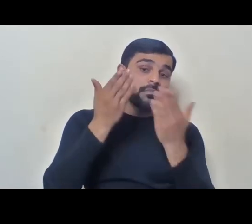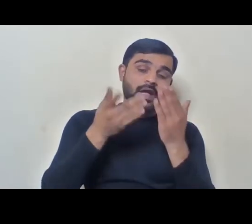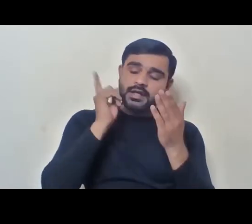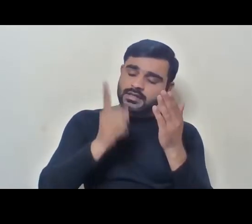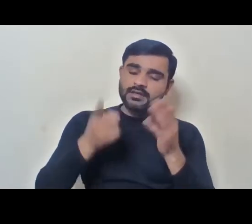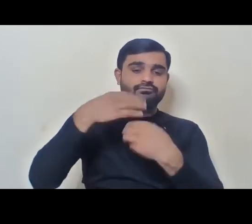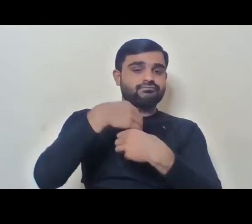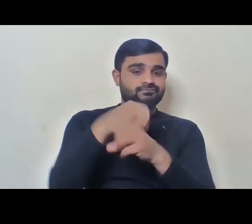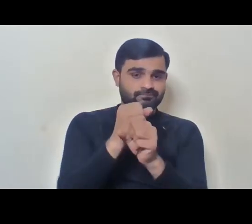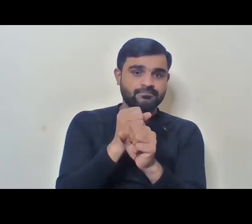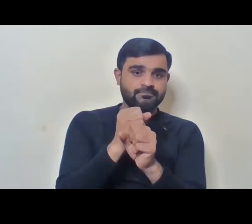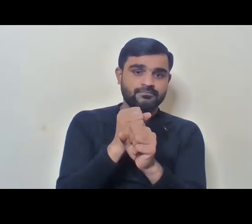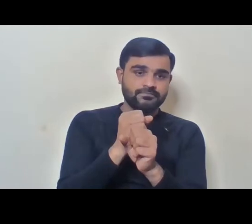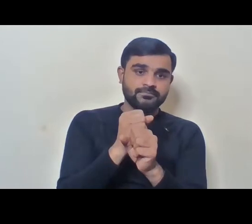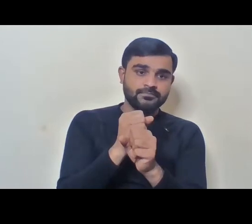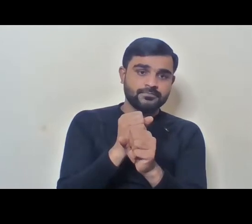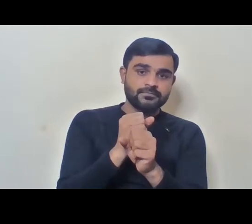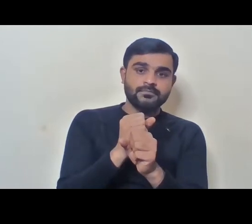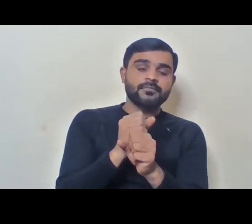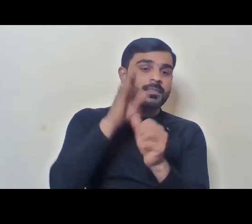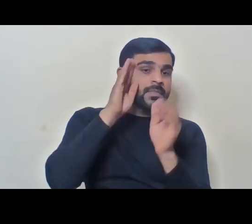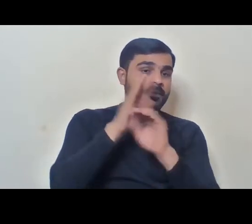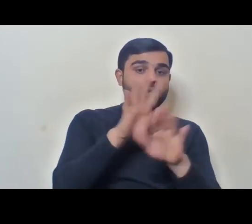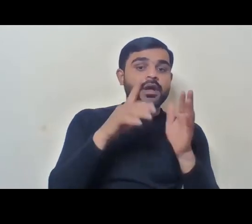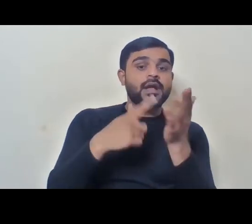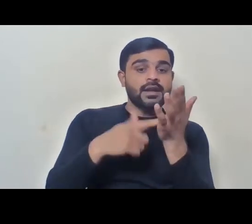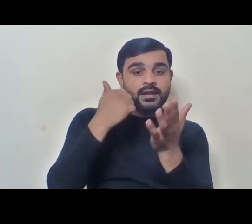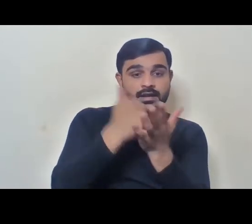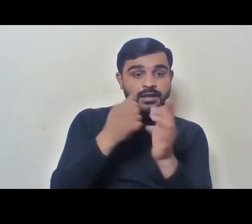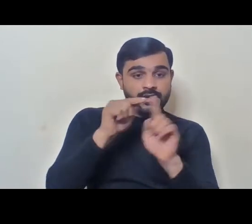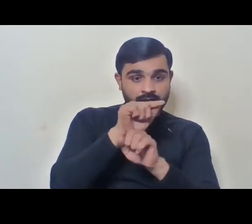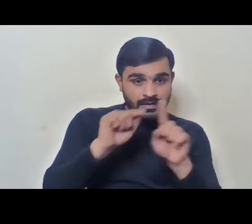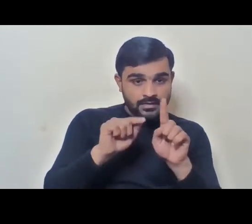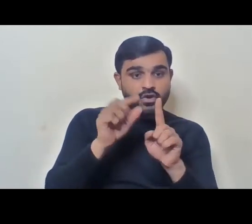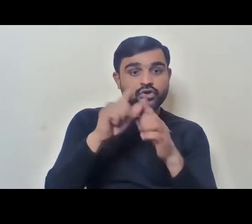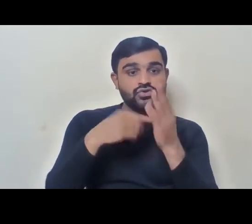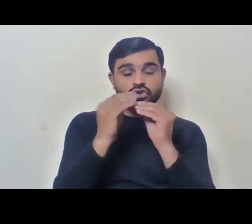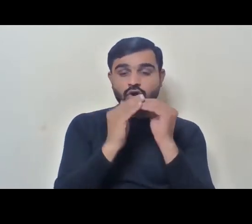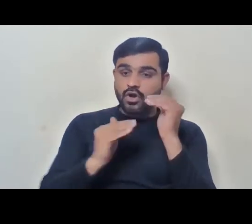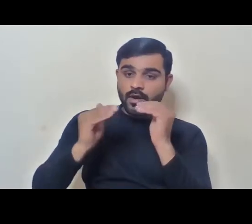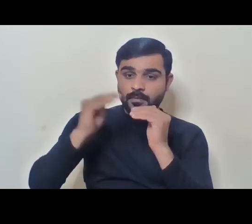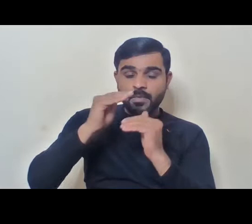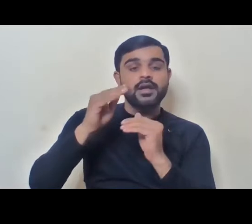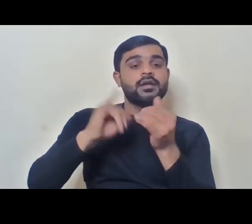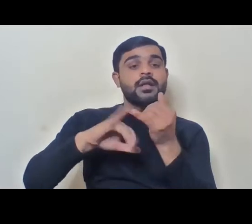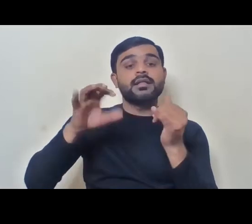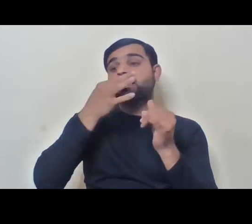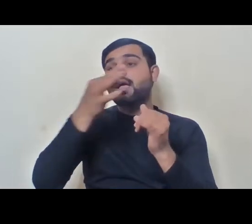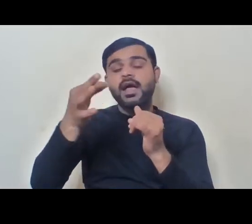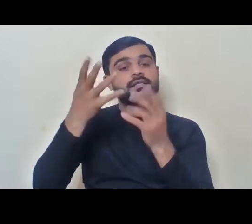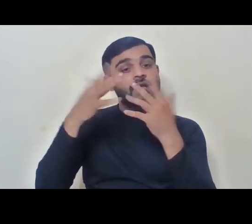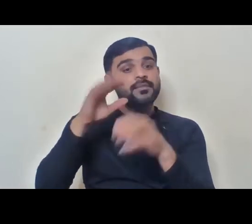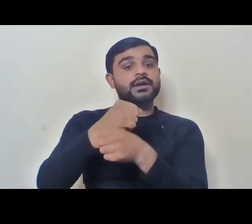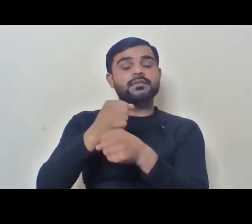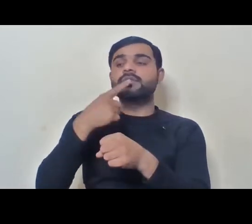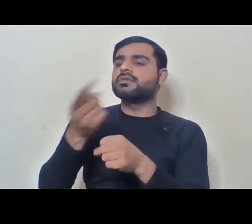you know, notifications for reservations and promotions. Now, the Supreme Court has asked the government, why haven't you done it? And the